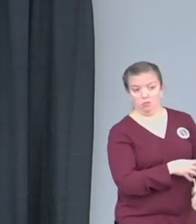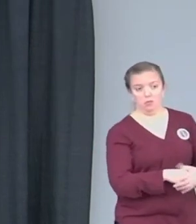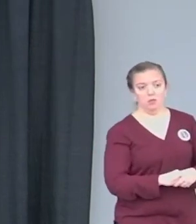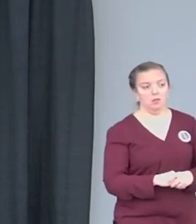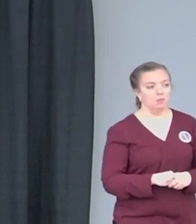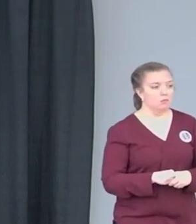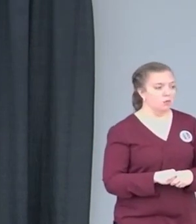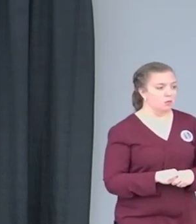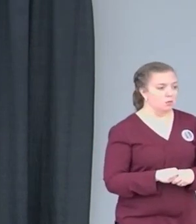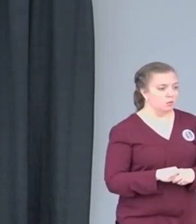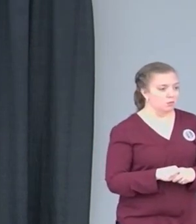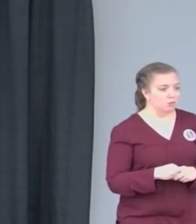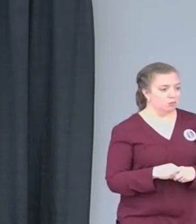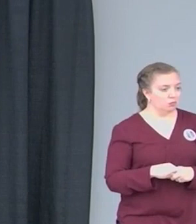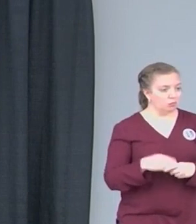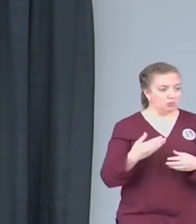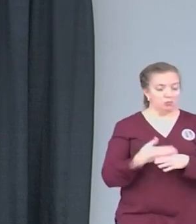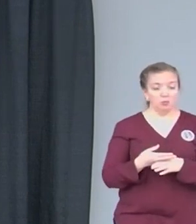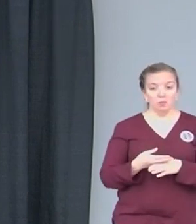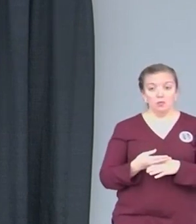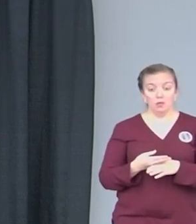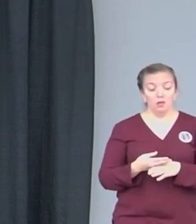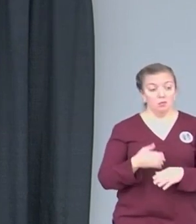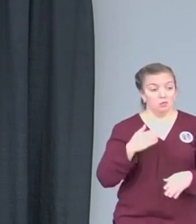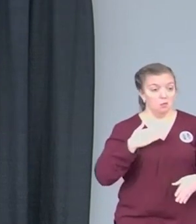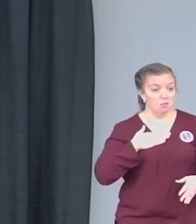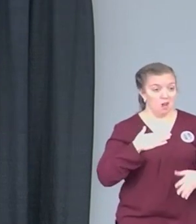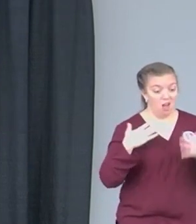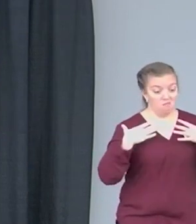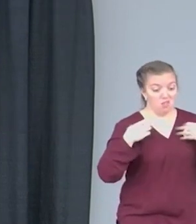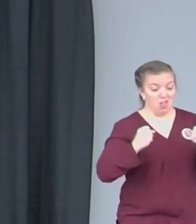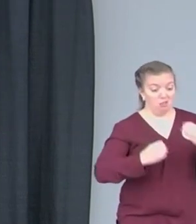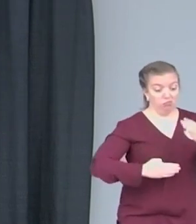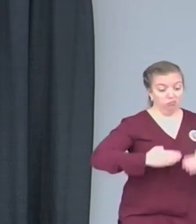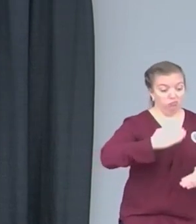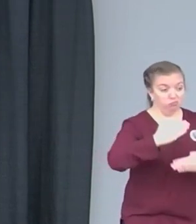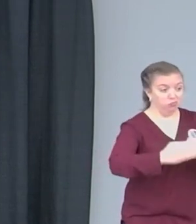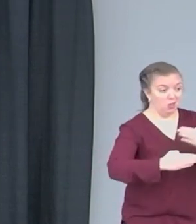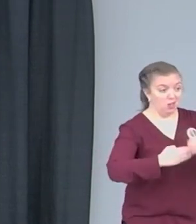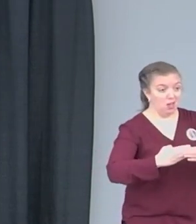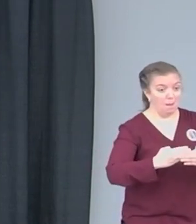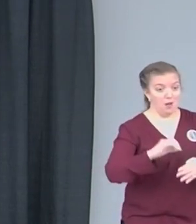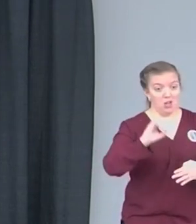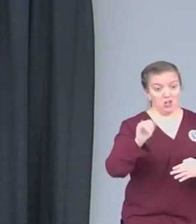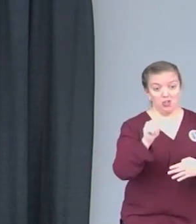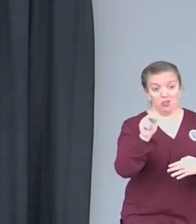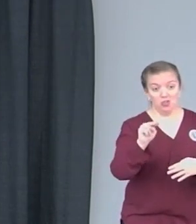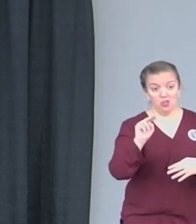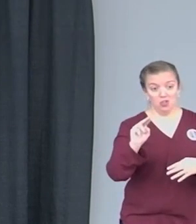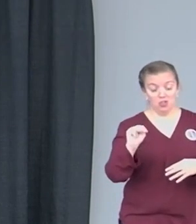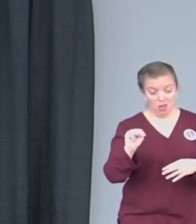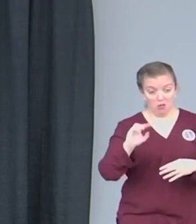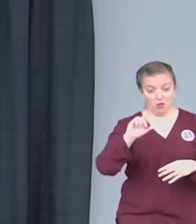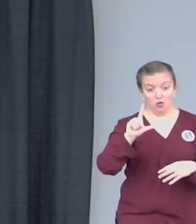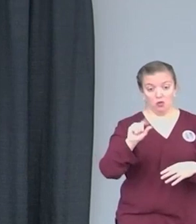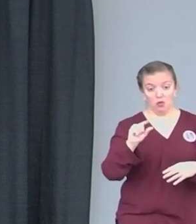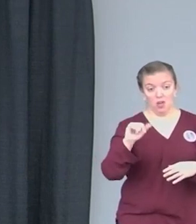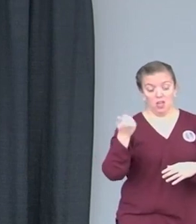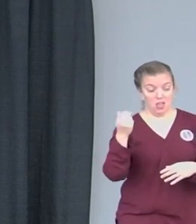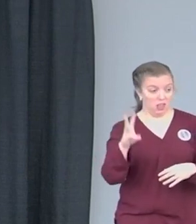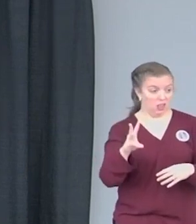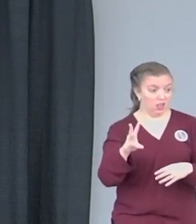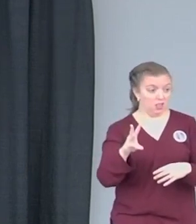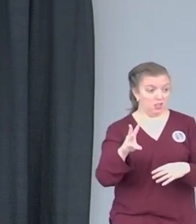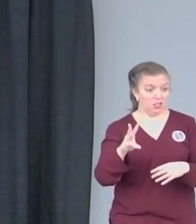level of defeat. I went through all this process. But by January 2016 was the first time I had my very first